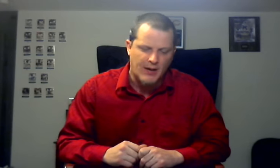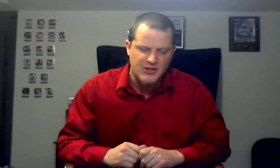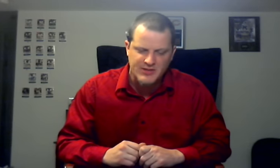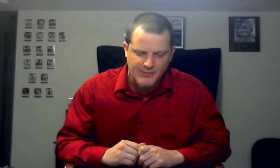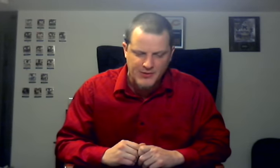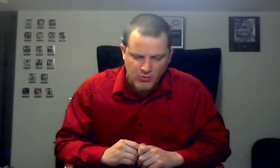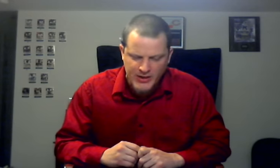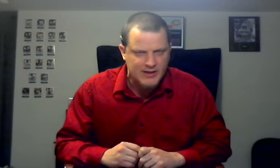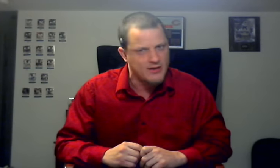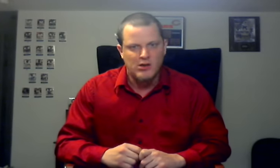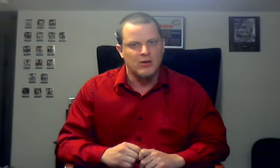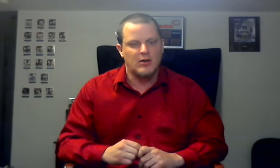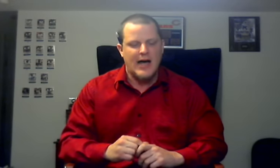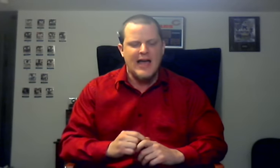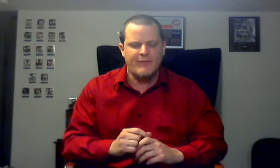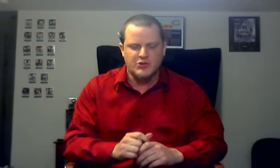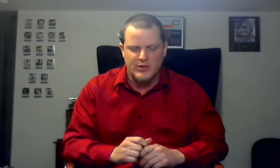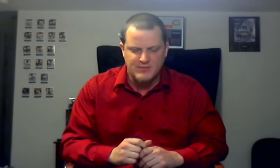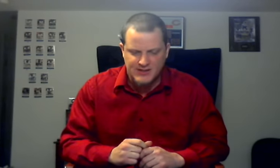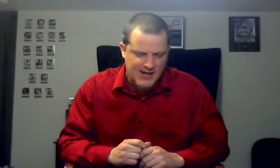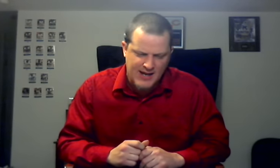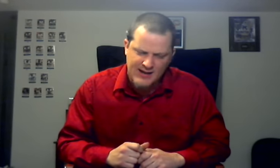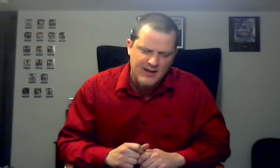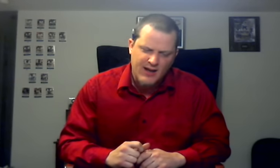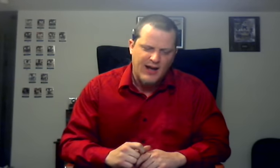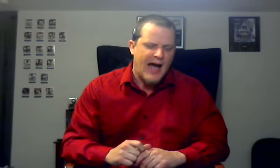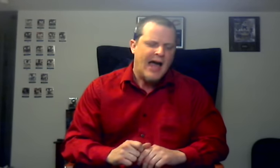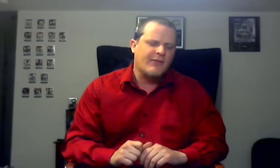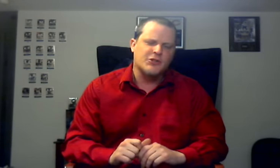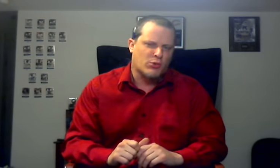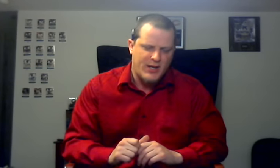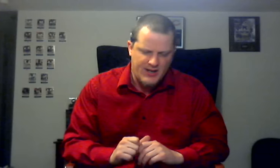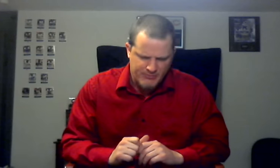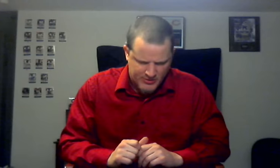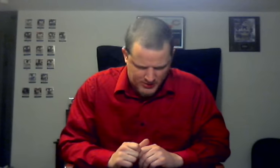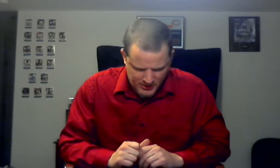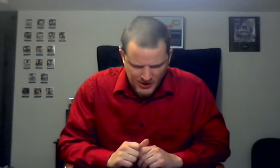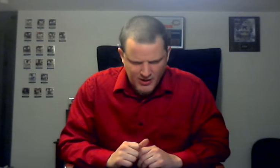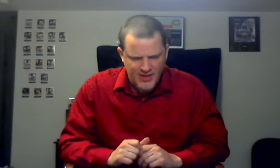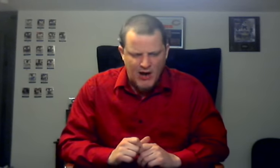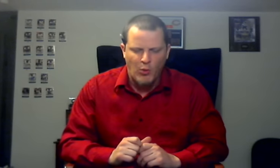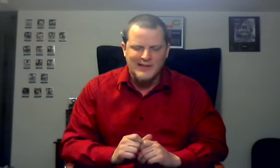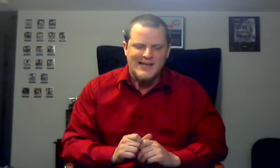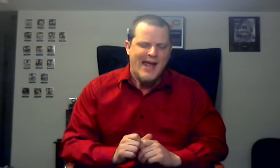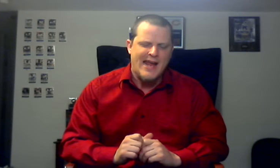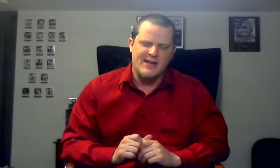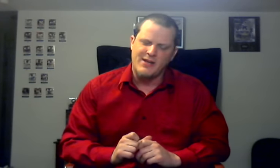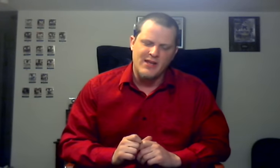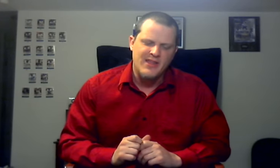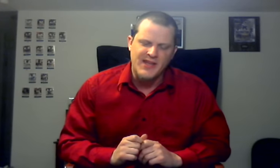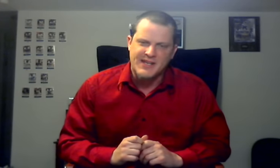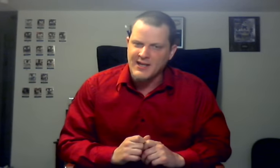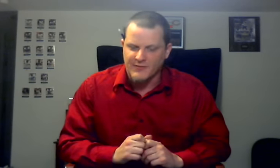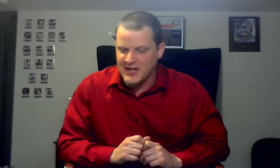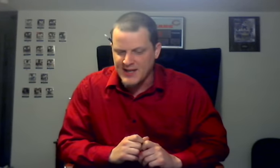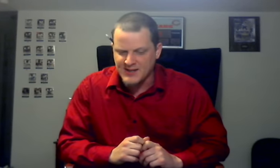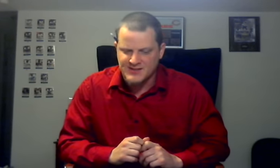WWE. Oh, have a dream today. Oh, have a dream. That one day the King of Kings